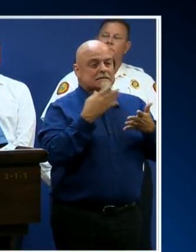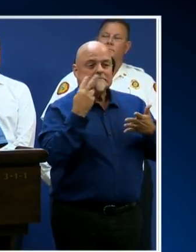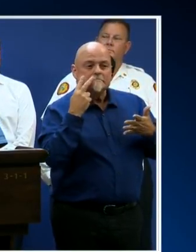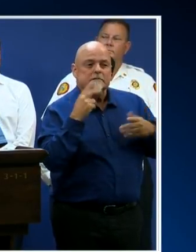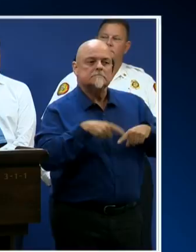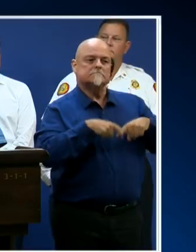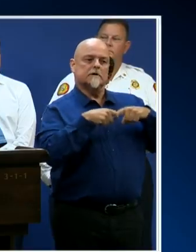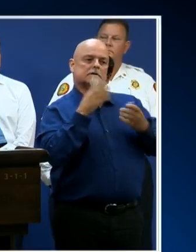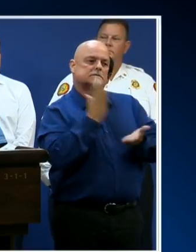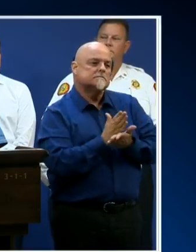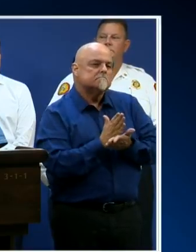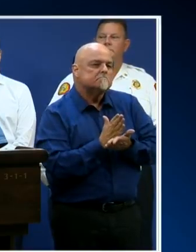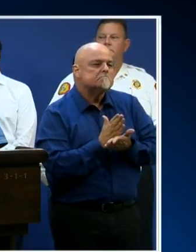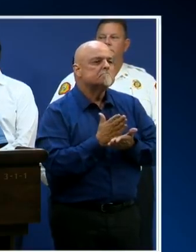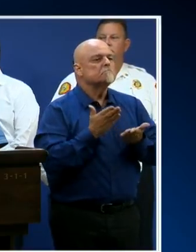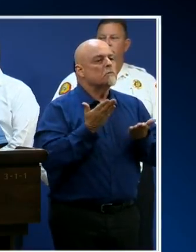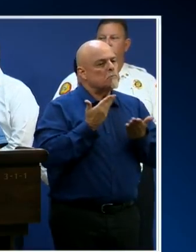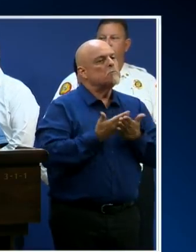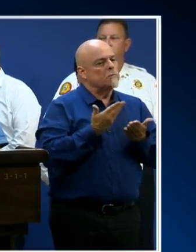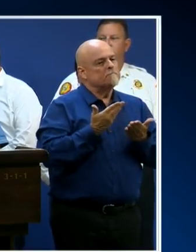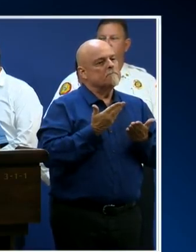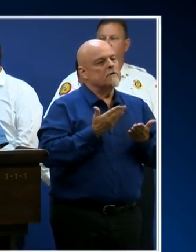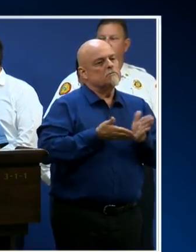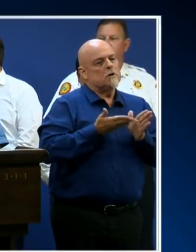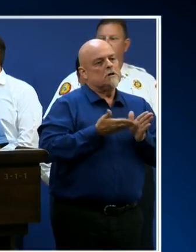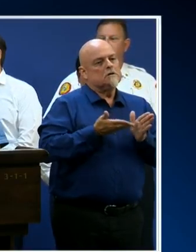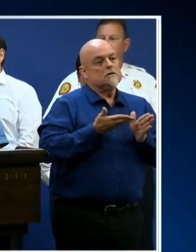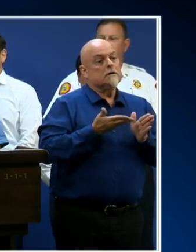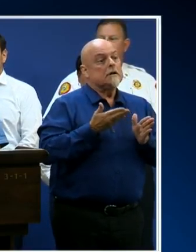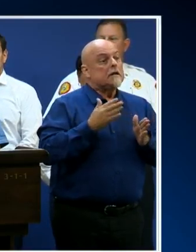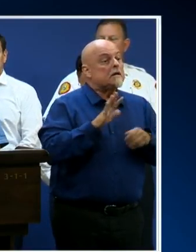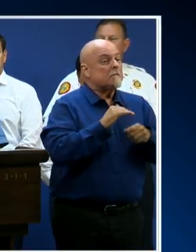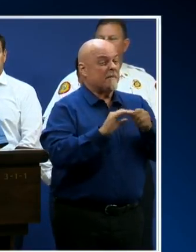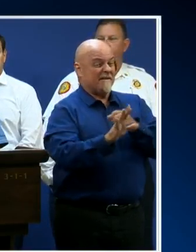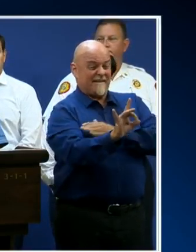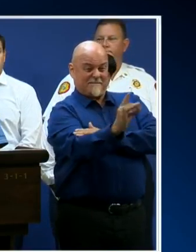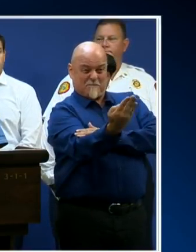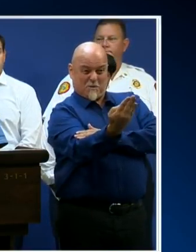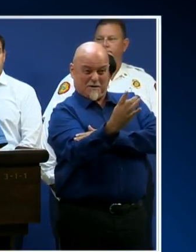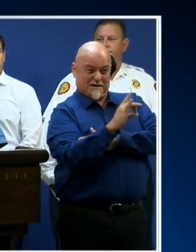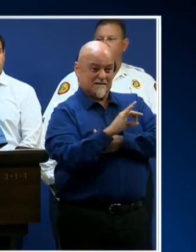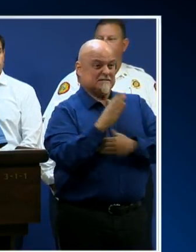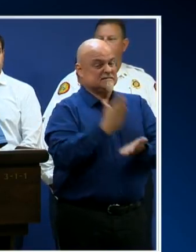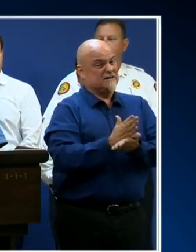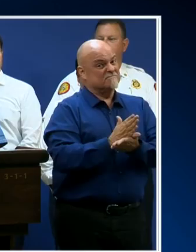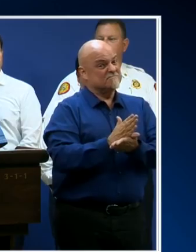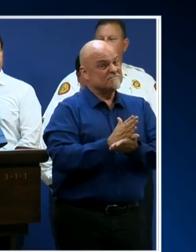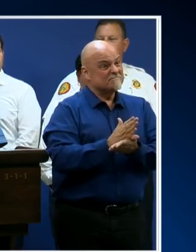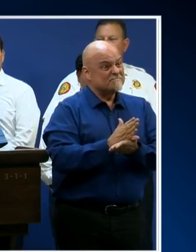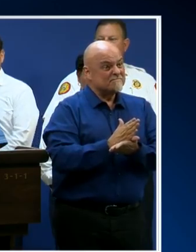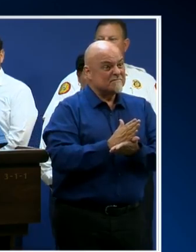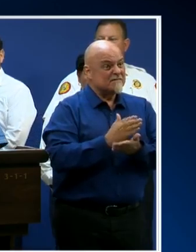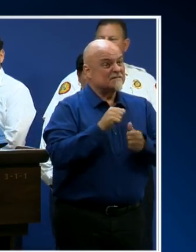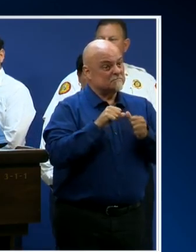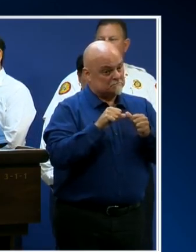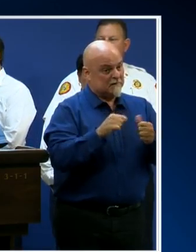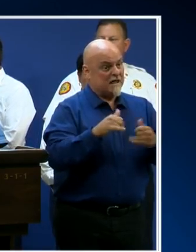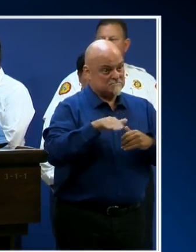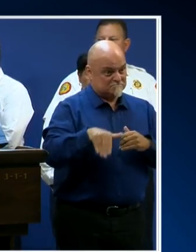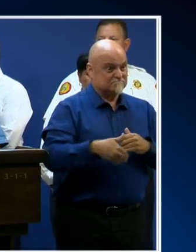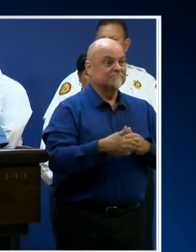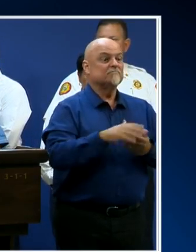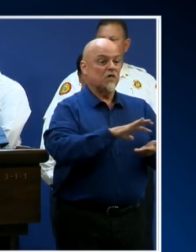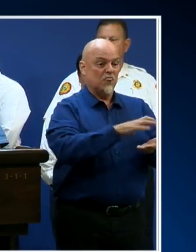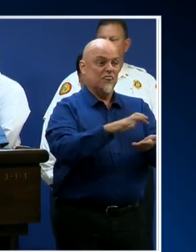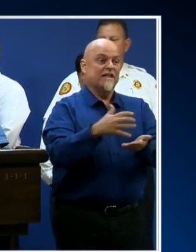of those additional new ones as of 8 o'clock this morning. But we will continue to collect the piles that were previously scheduled